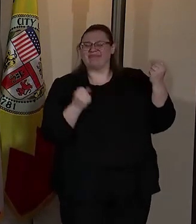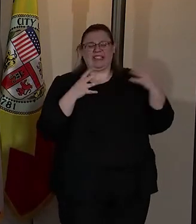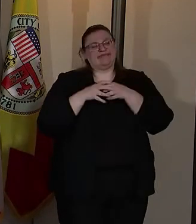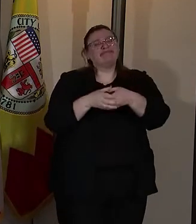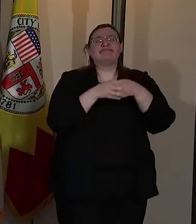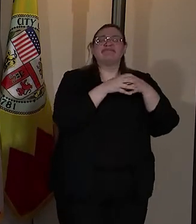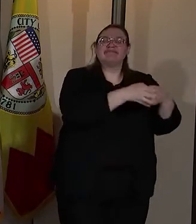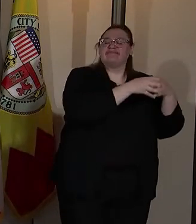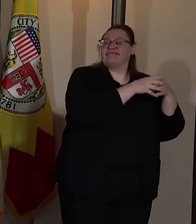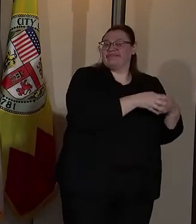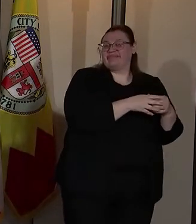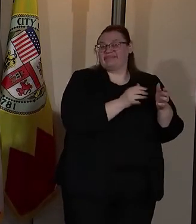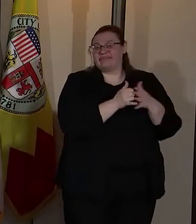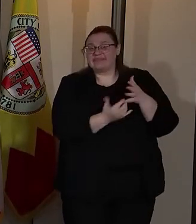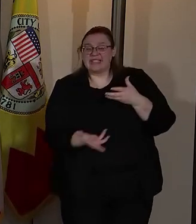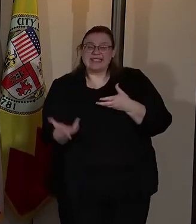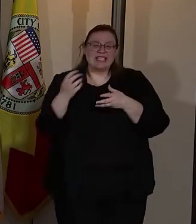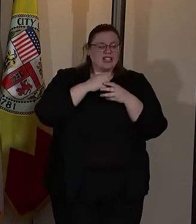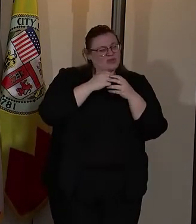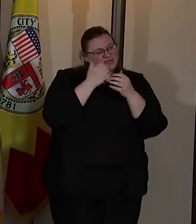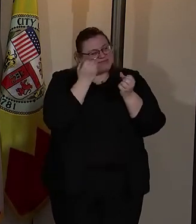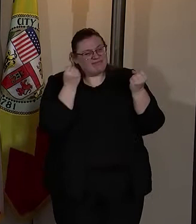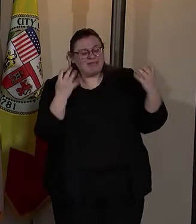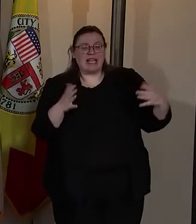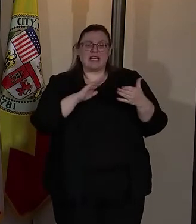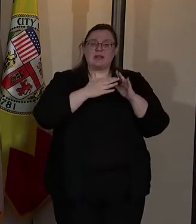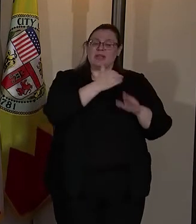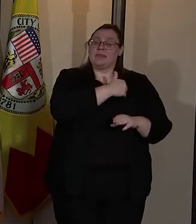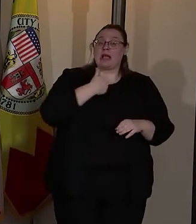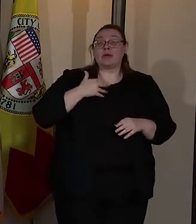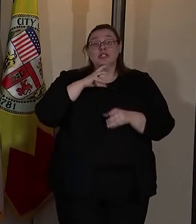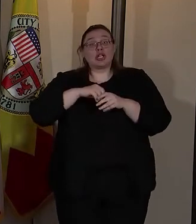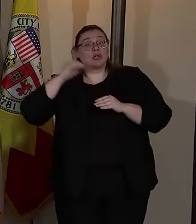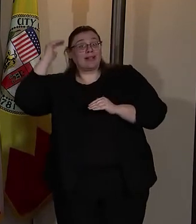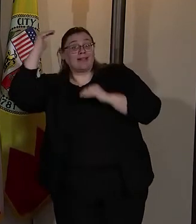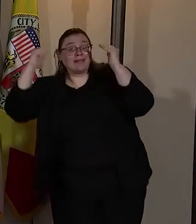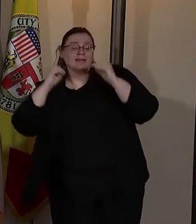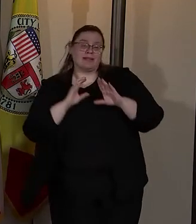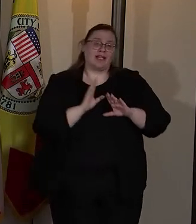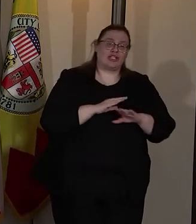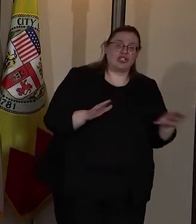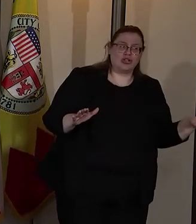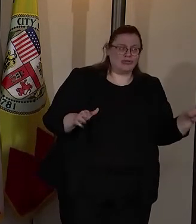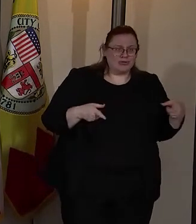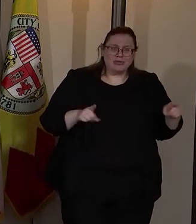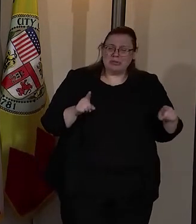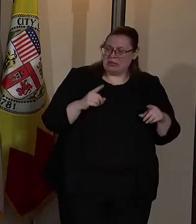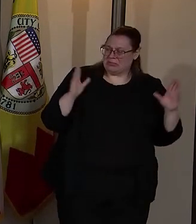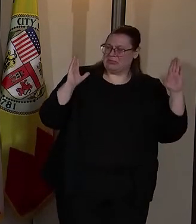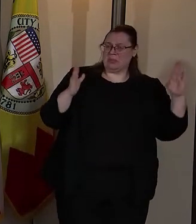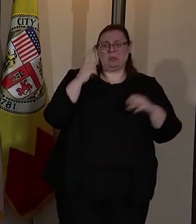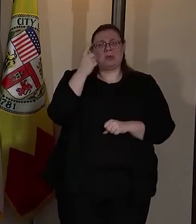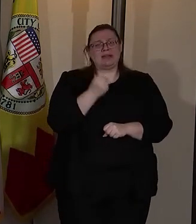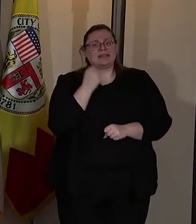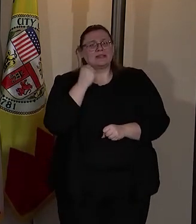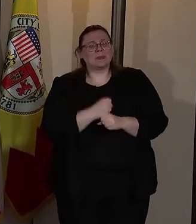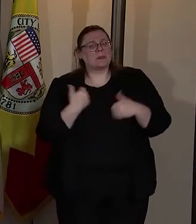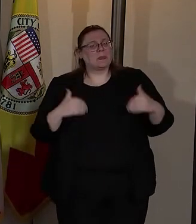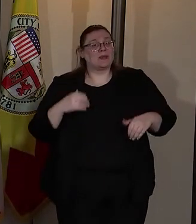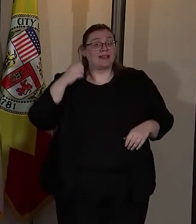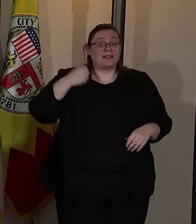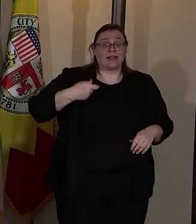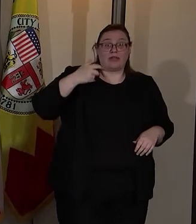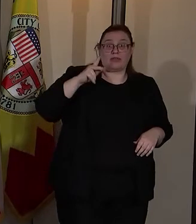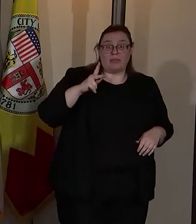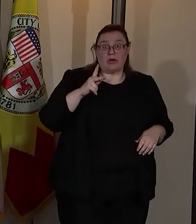In all, they engaged with tens of thousands of community members, including adults and children, in the span of just 12 months. South Park,